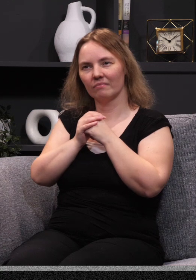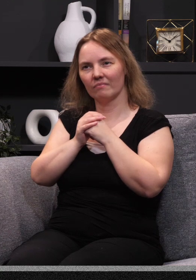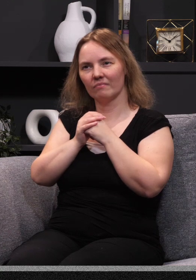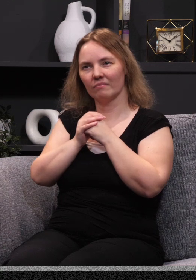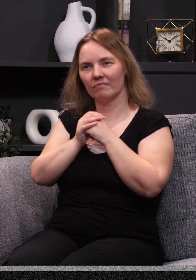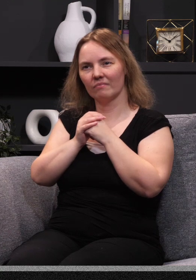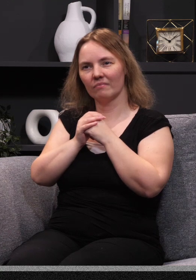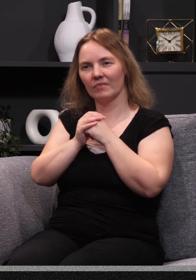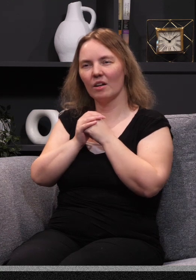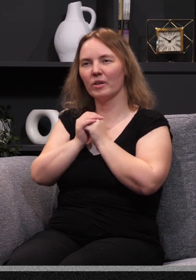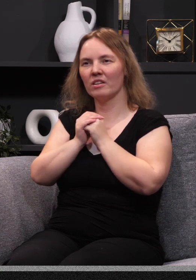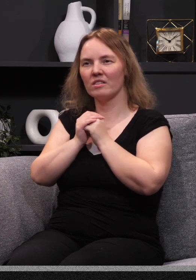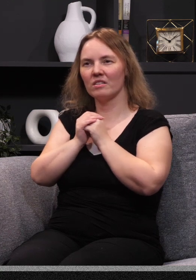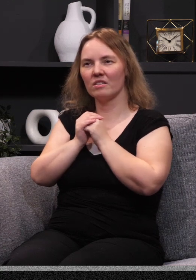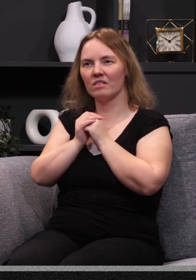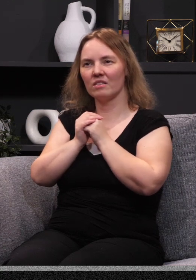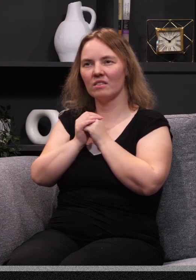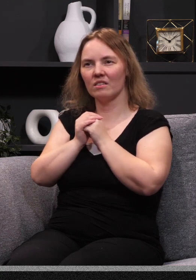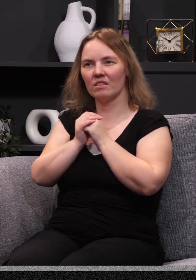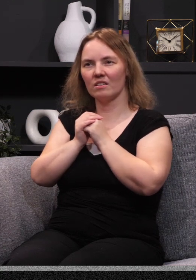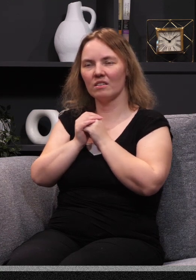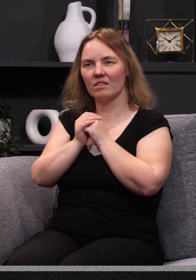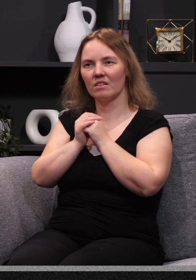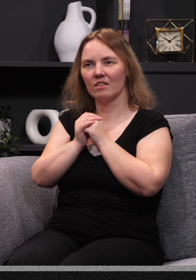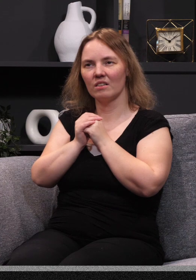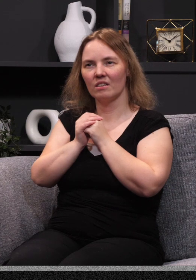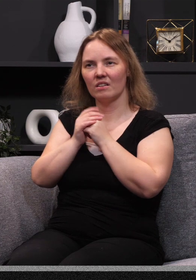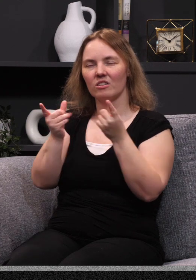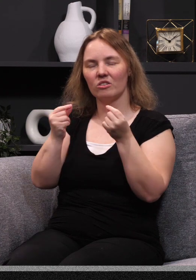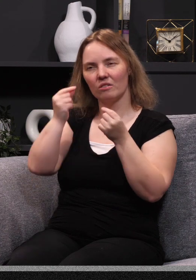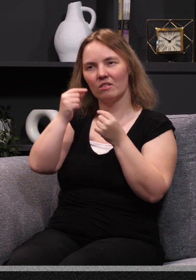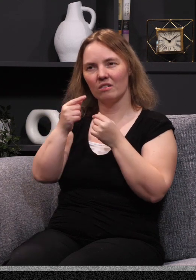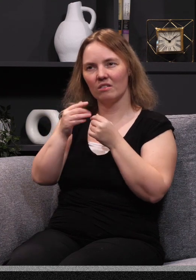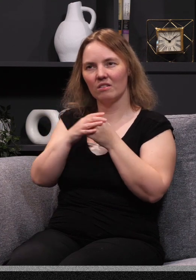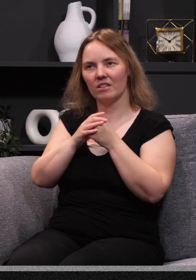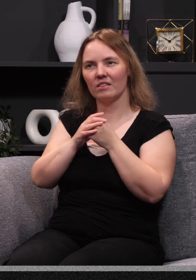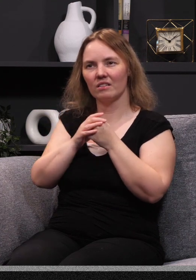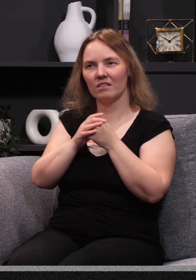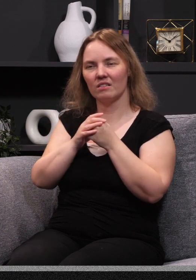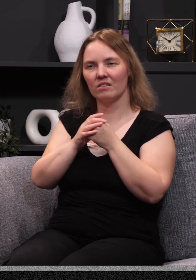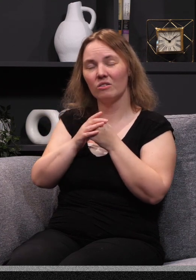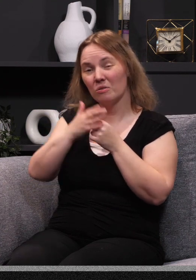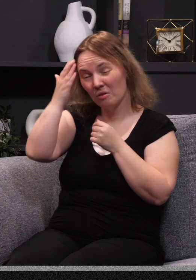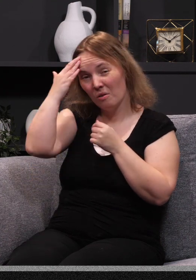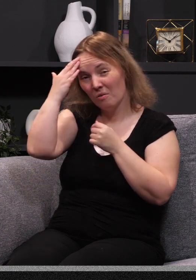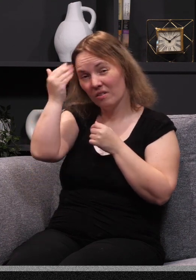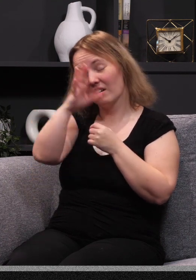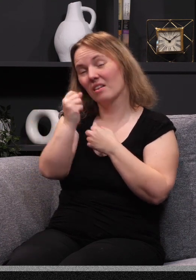here this morning and you know Jesus Christ, I want to ask you this simple question. Do you know without a shadow of a doubt that